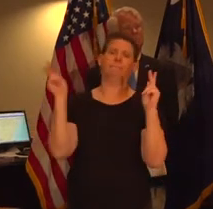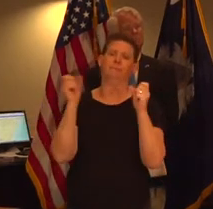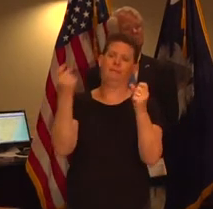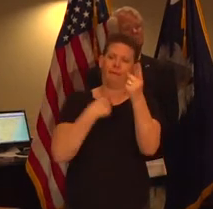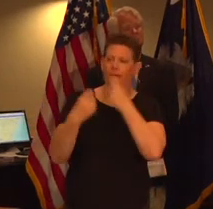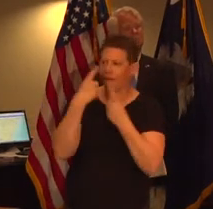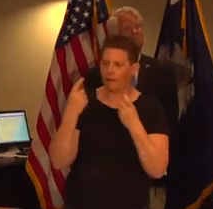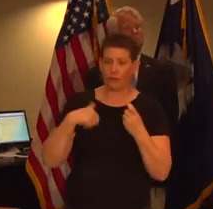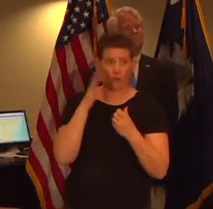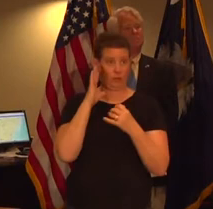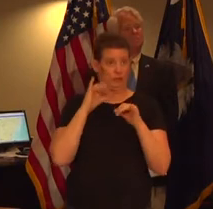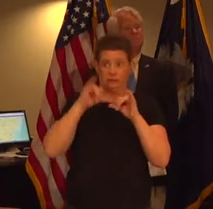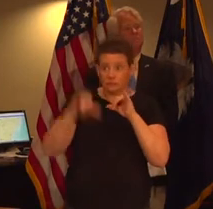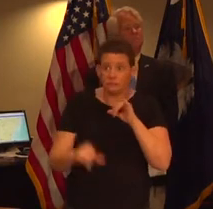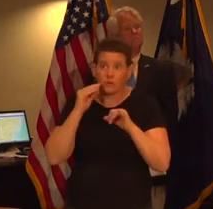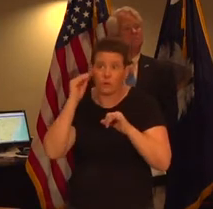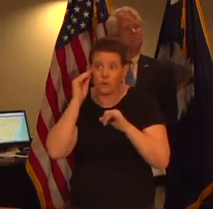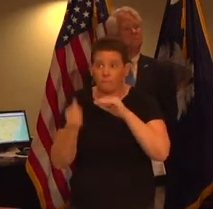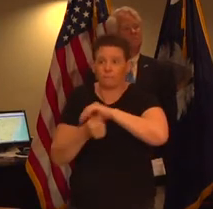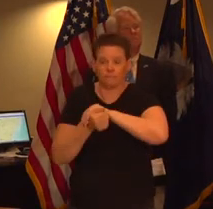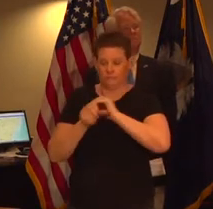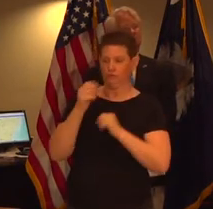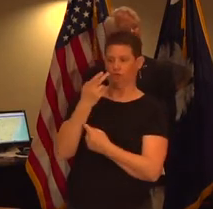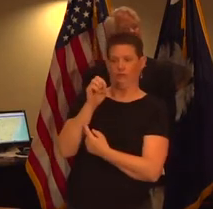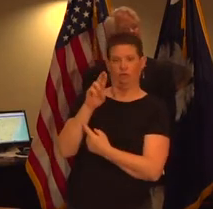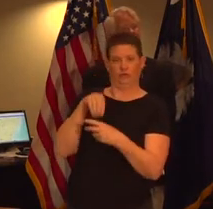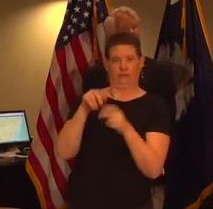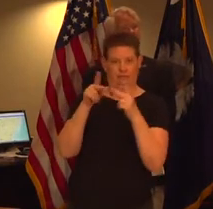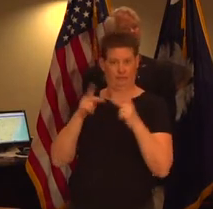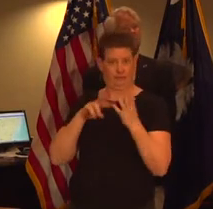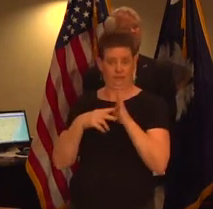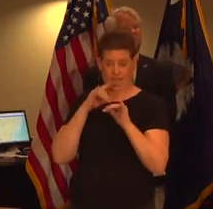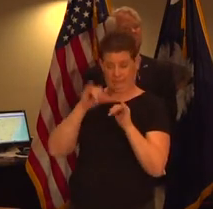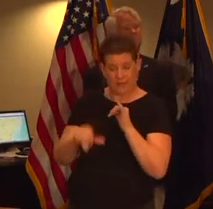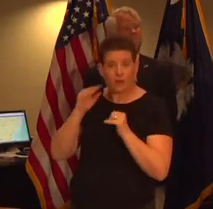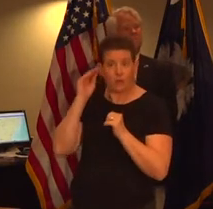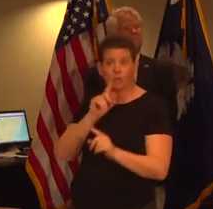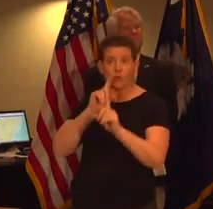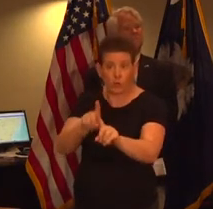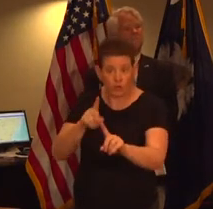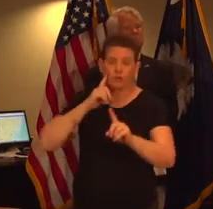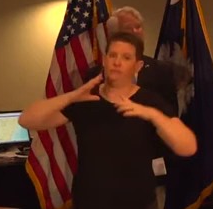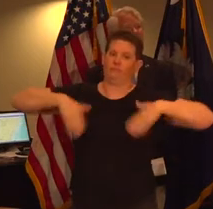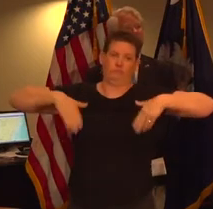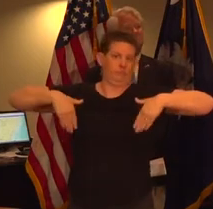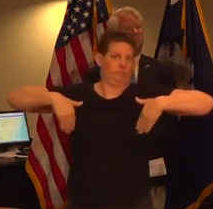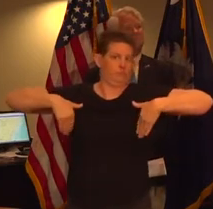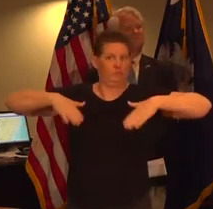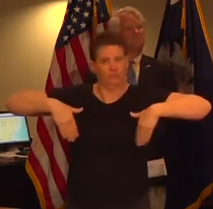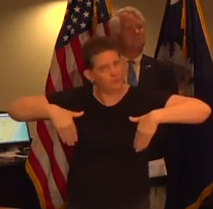many shelter in place which is a stay home shelter in place order which we have not not issued